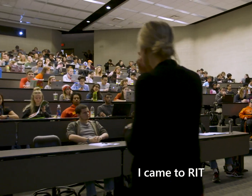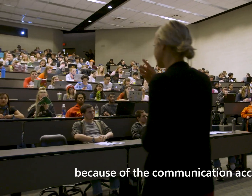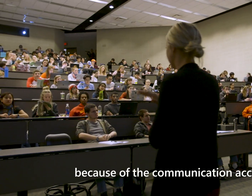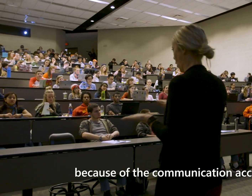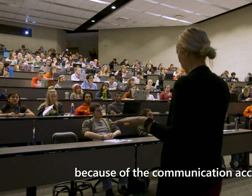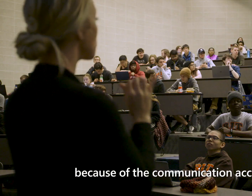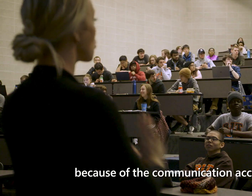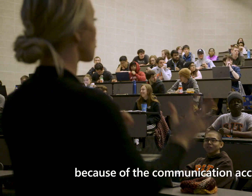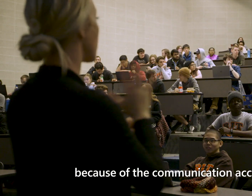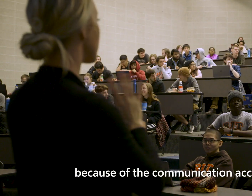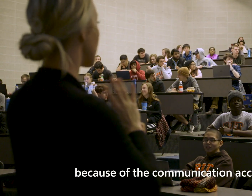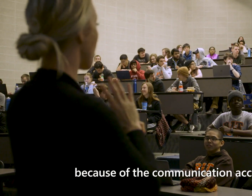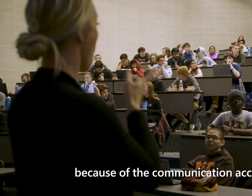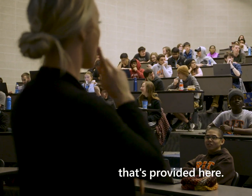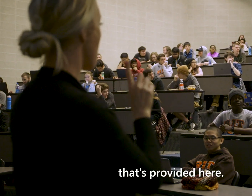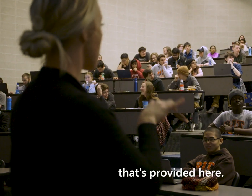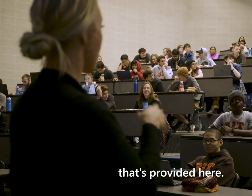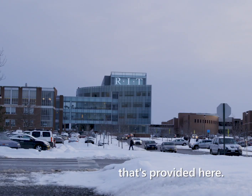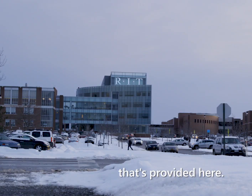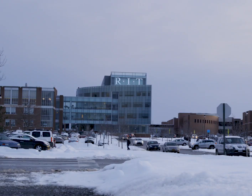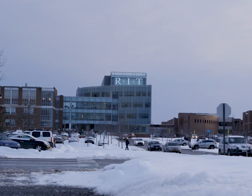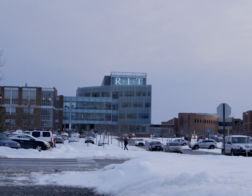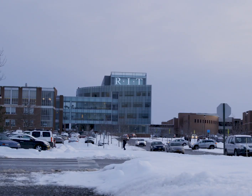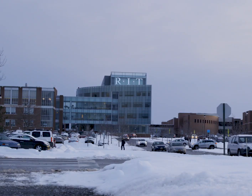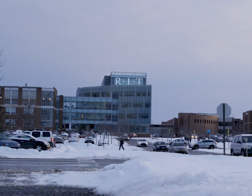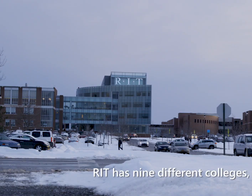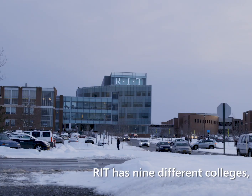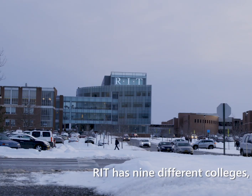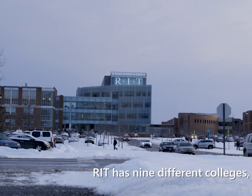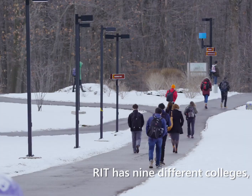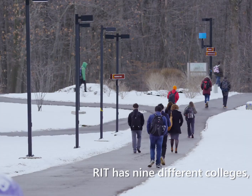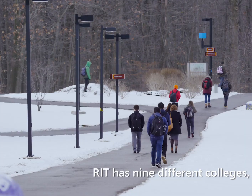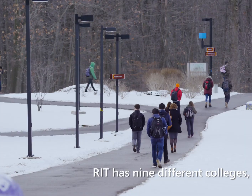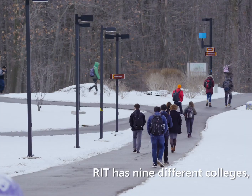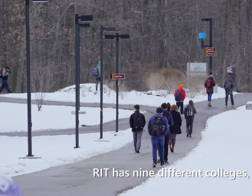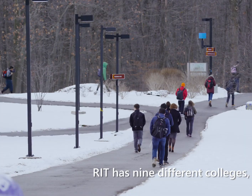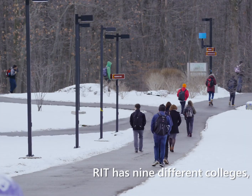because of the communication access that's provided here. RIT has nine different colleges,